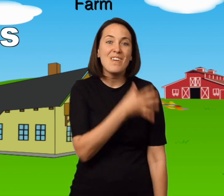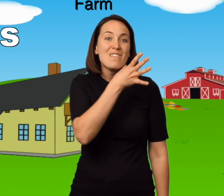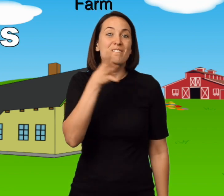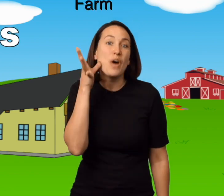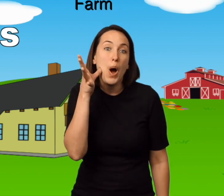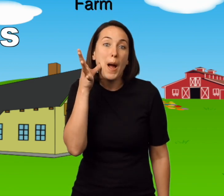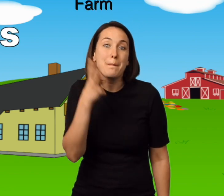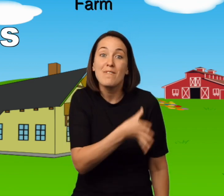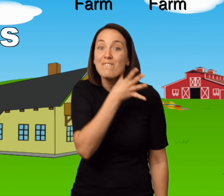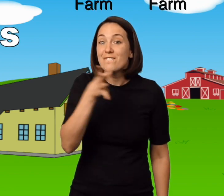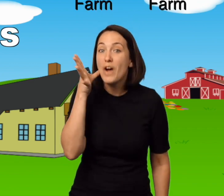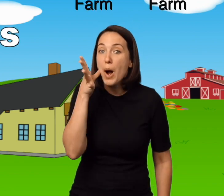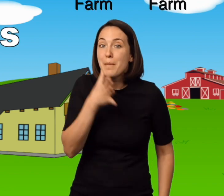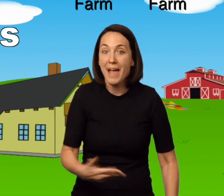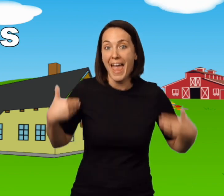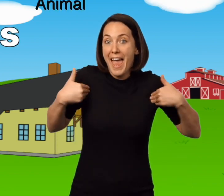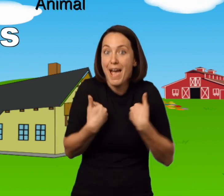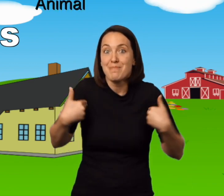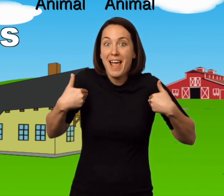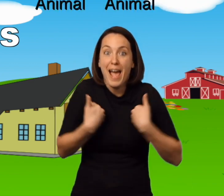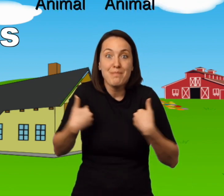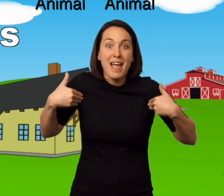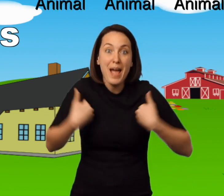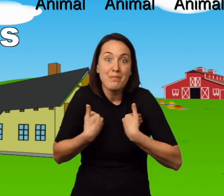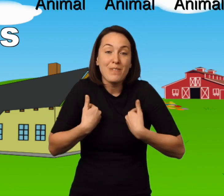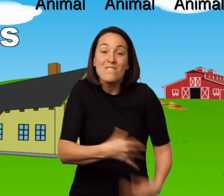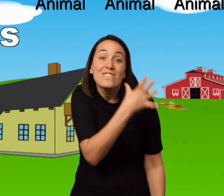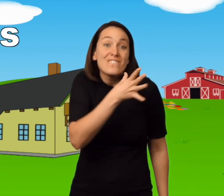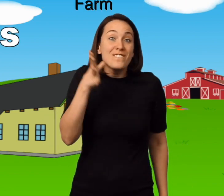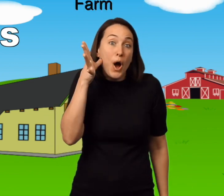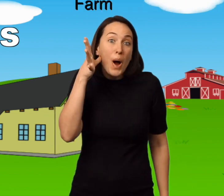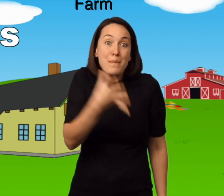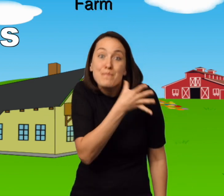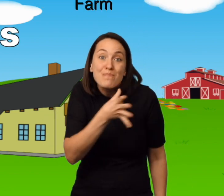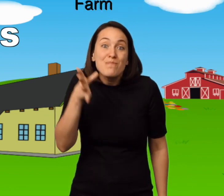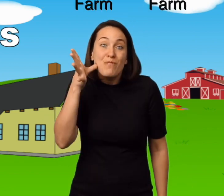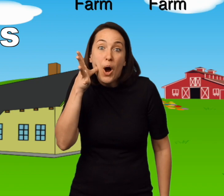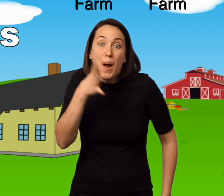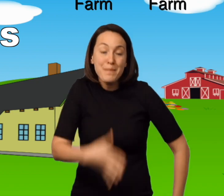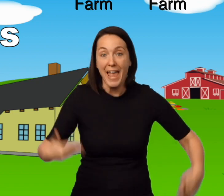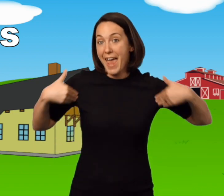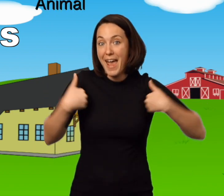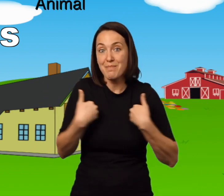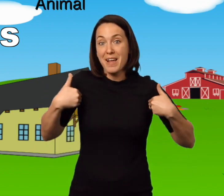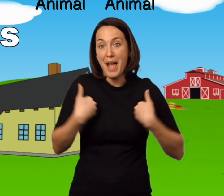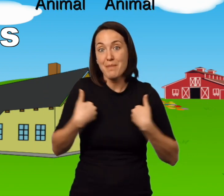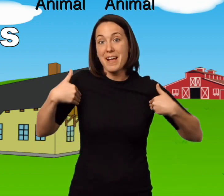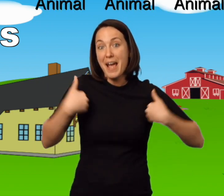Farm, farm, animals, animal, animal, farm, farm, animal, animal, animal.